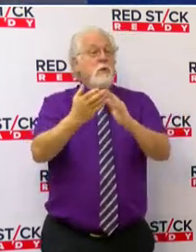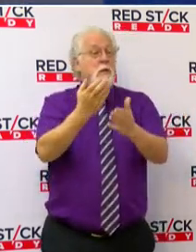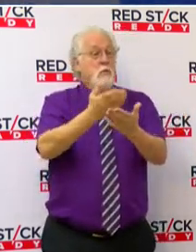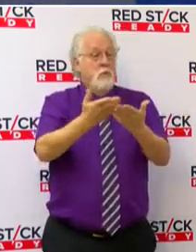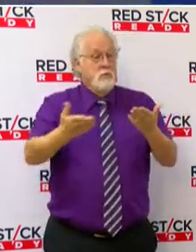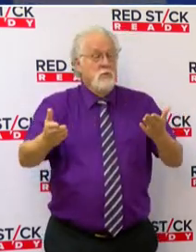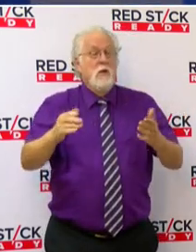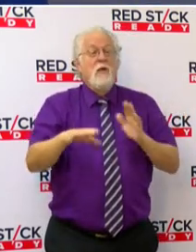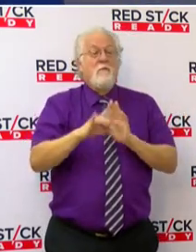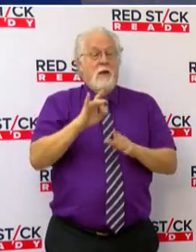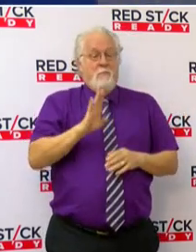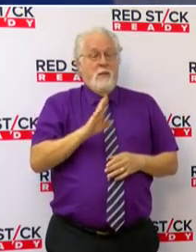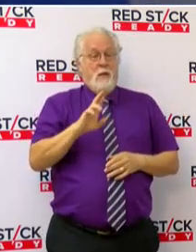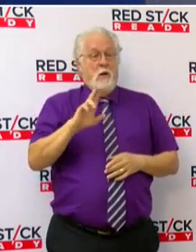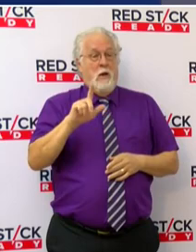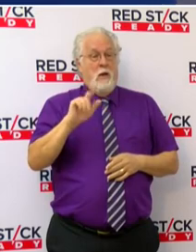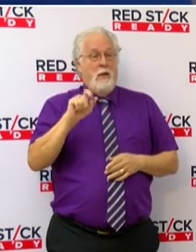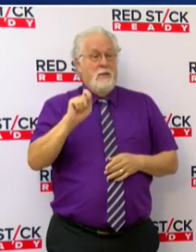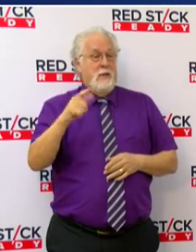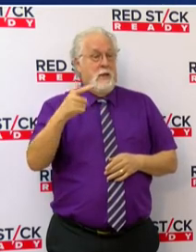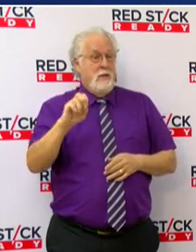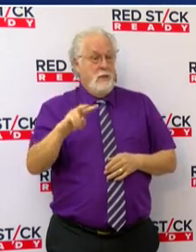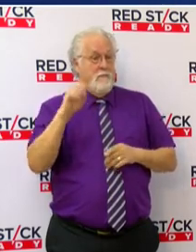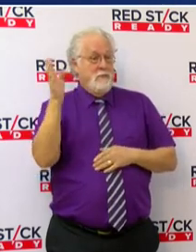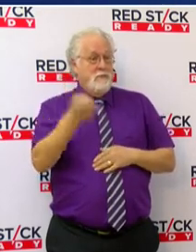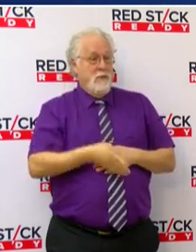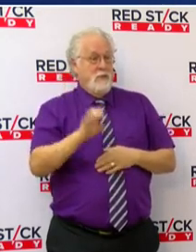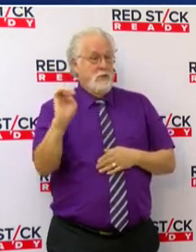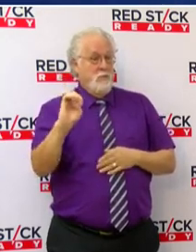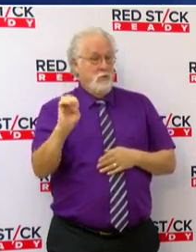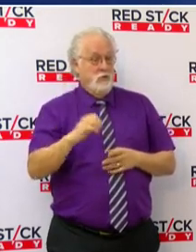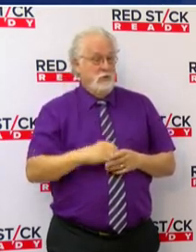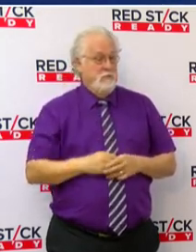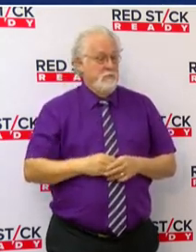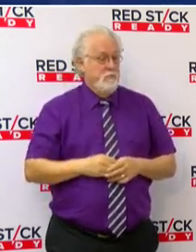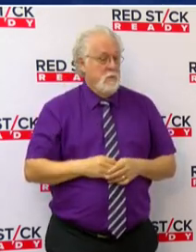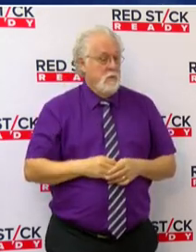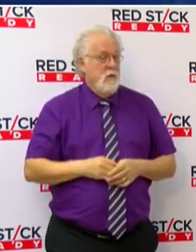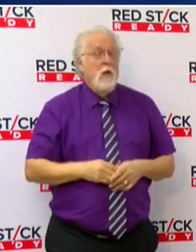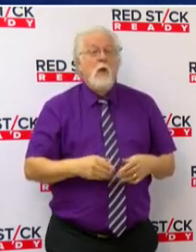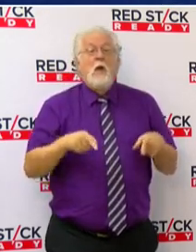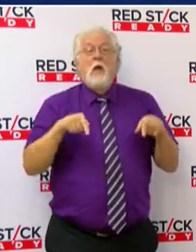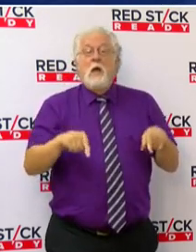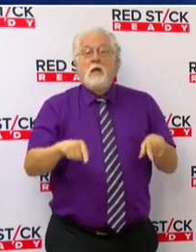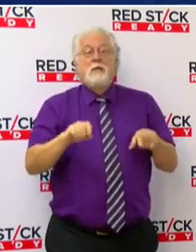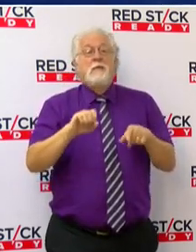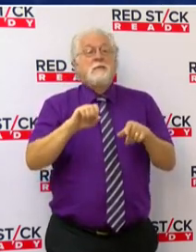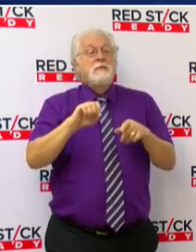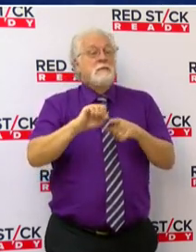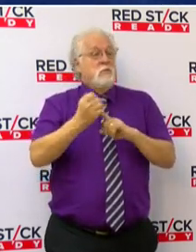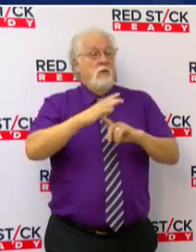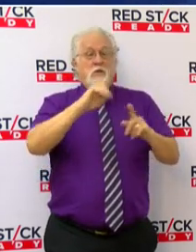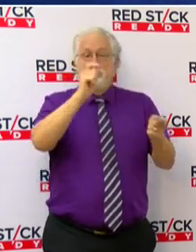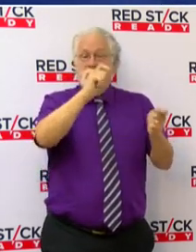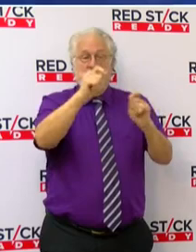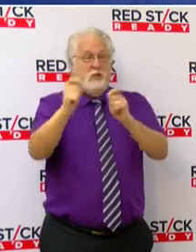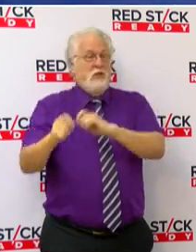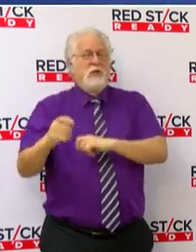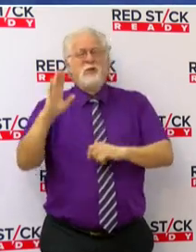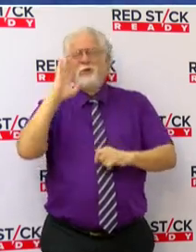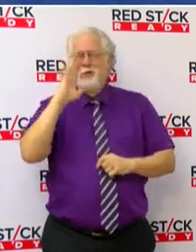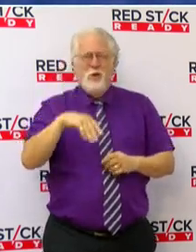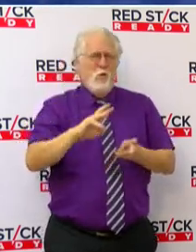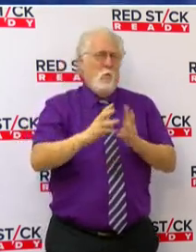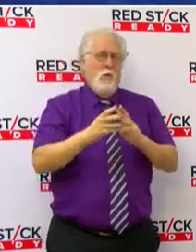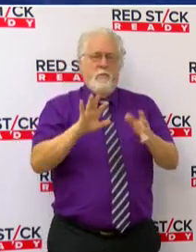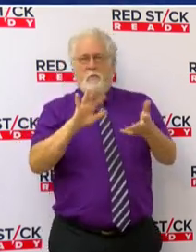found at brla.gov slash emergency. This situation is fluid. We all know that weather